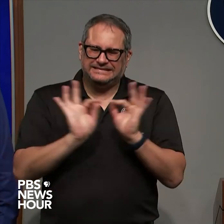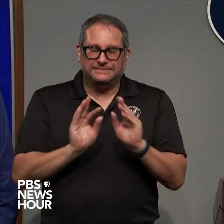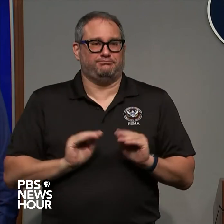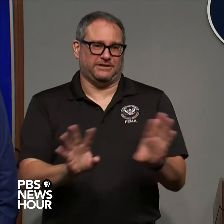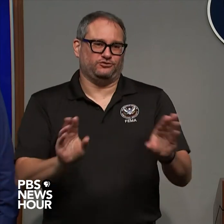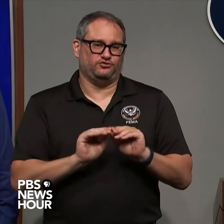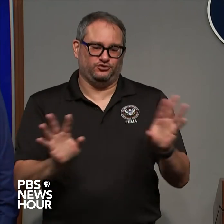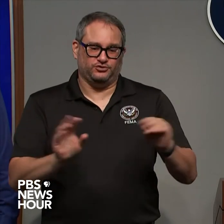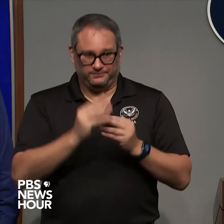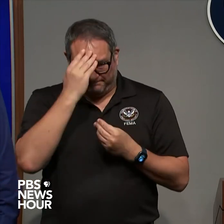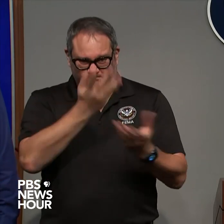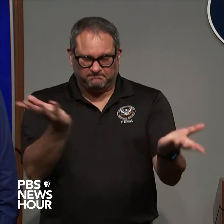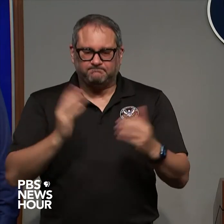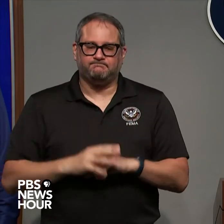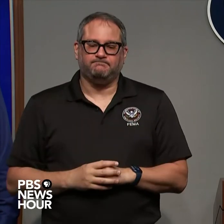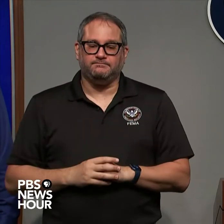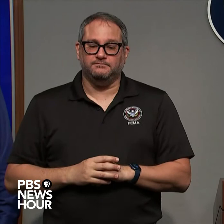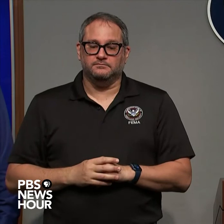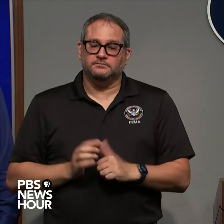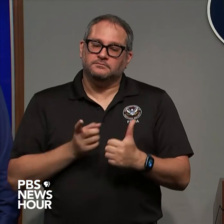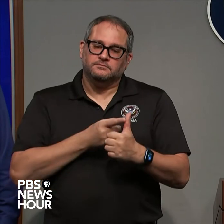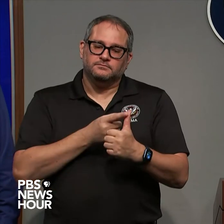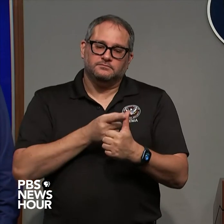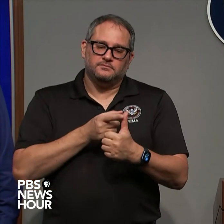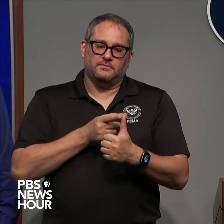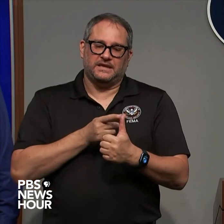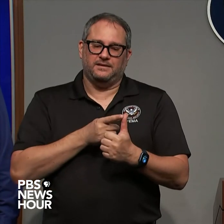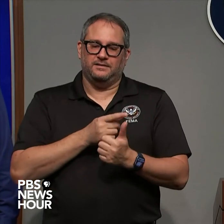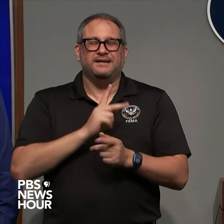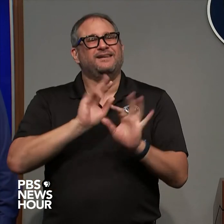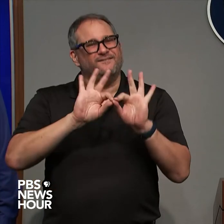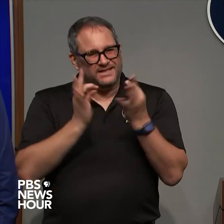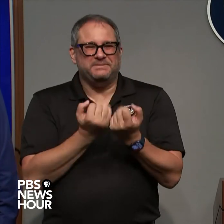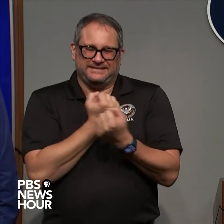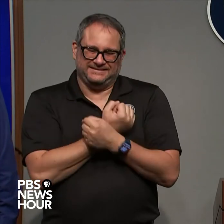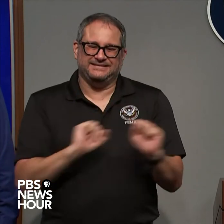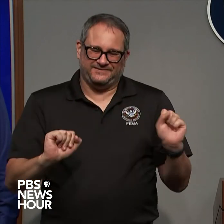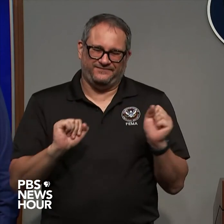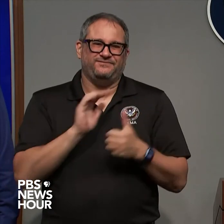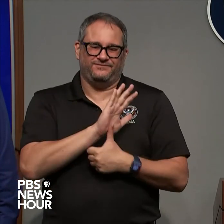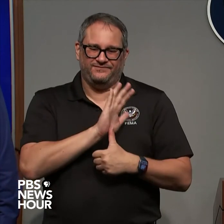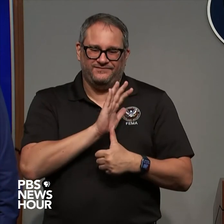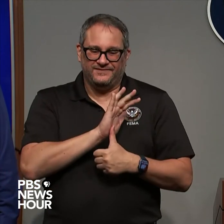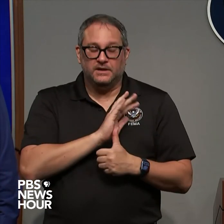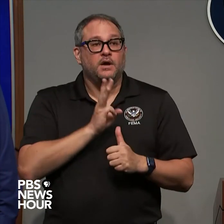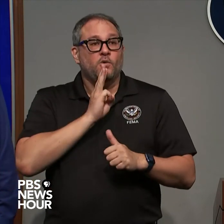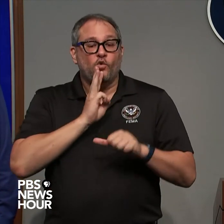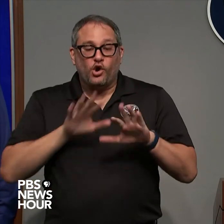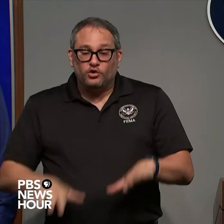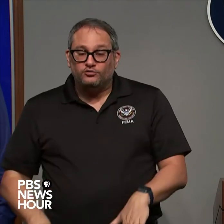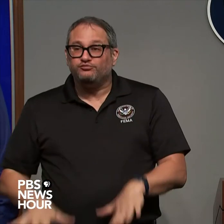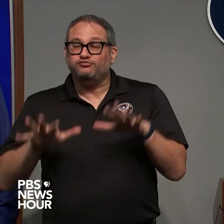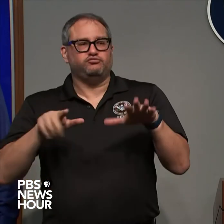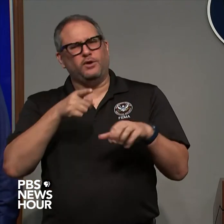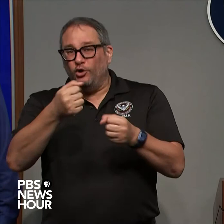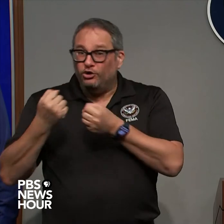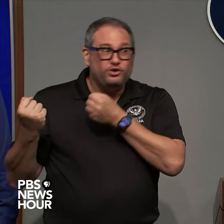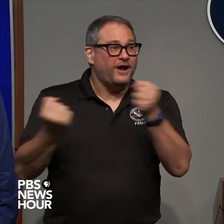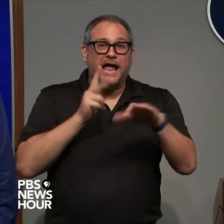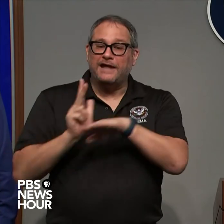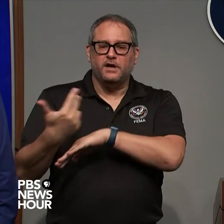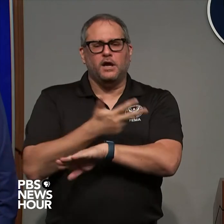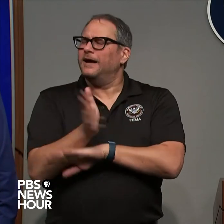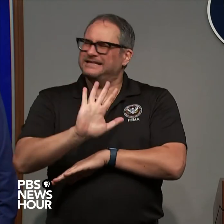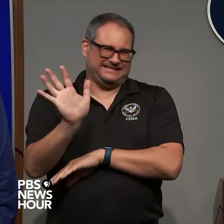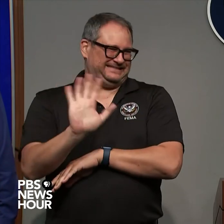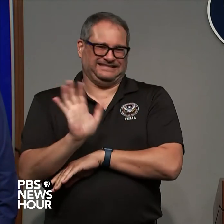family safe first never drive through standing or moving water as it takes only a few inches of water